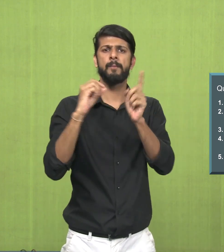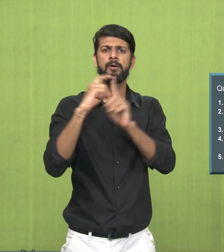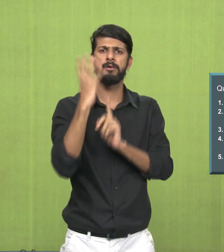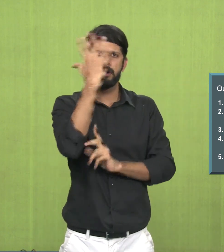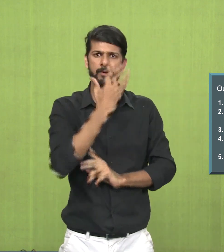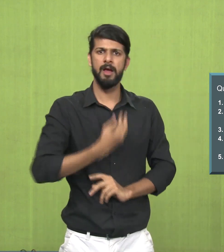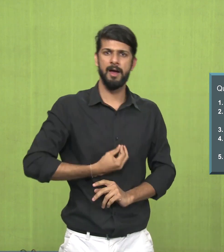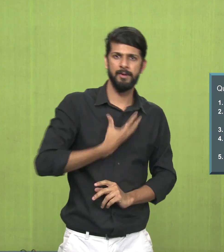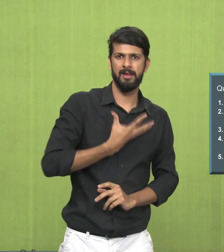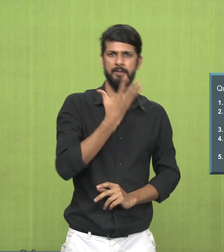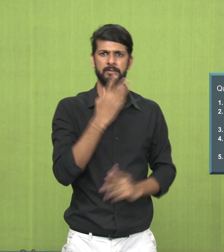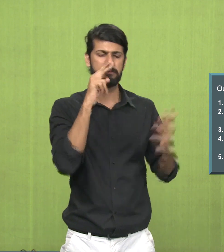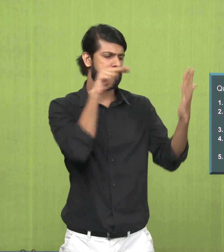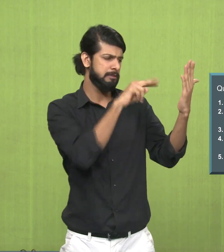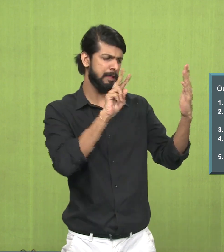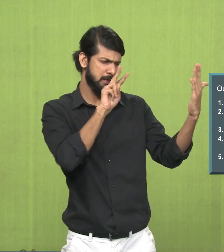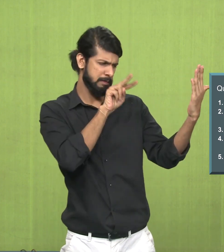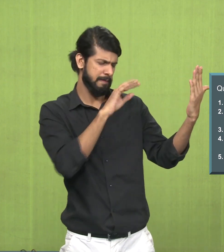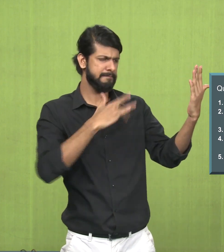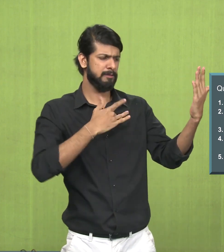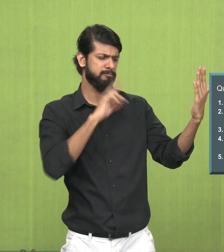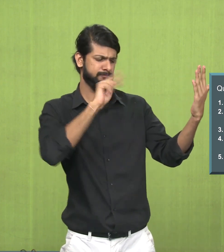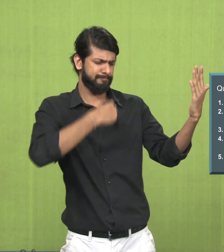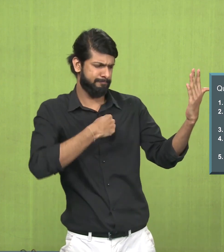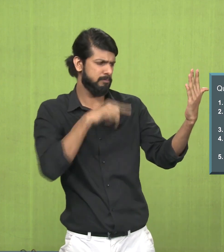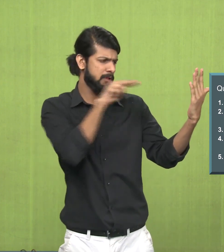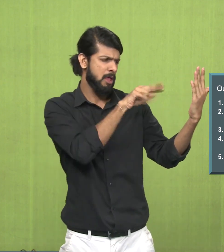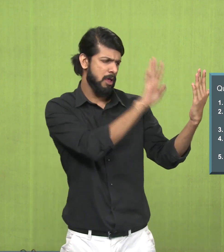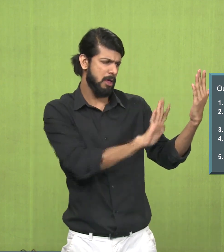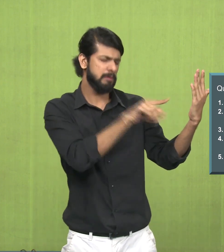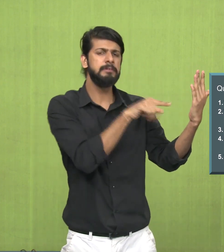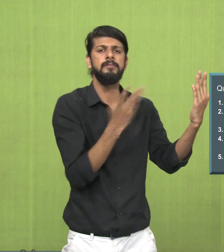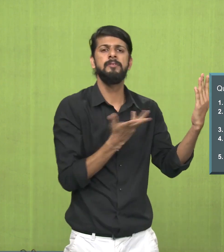what kind of mood does this painting reflect?